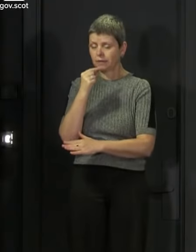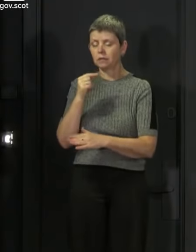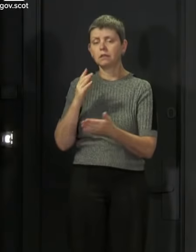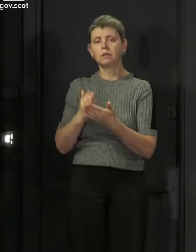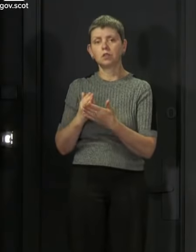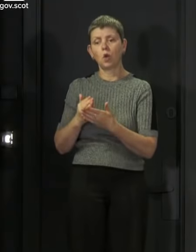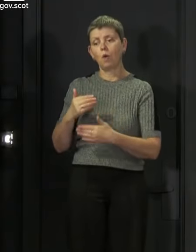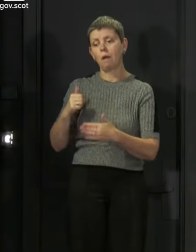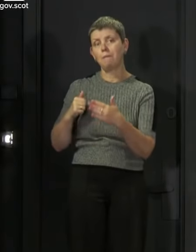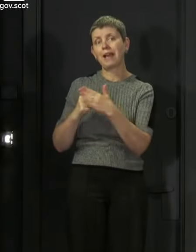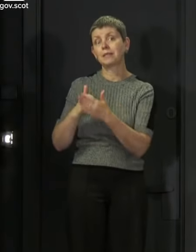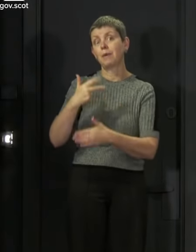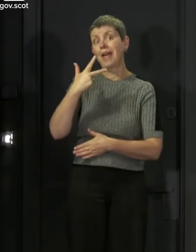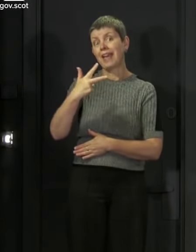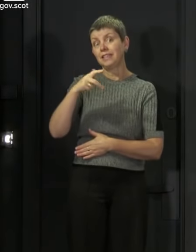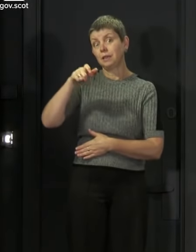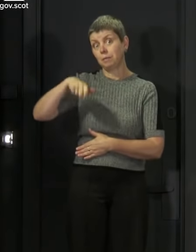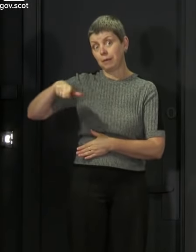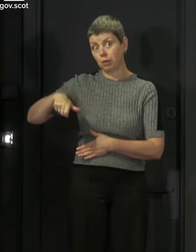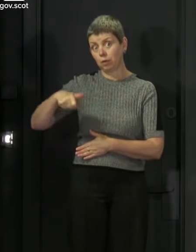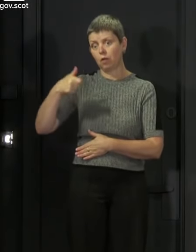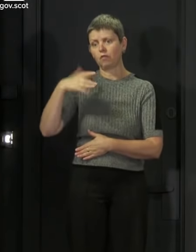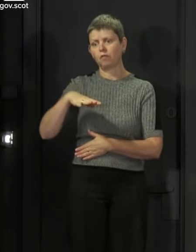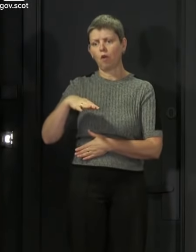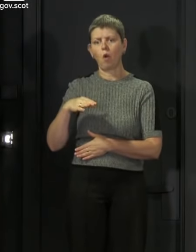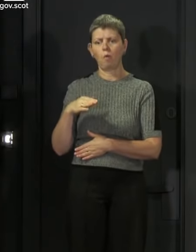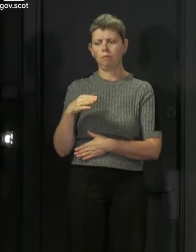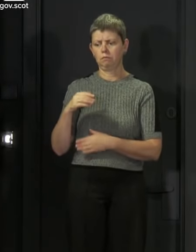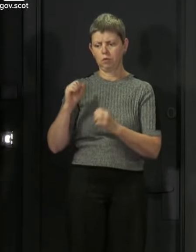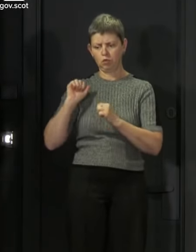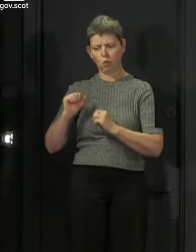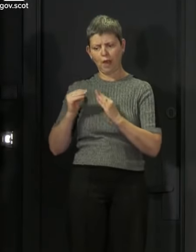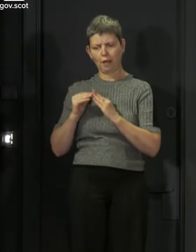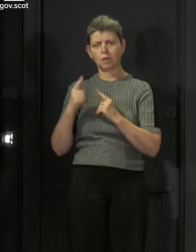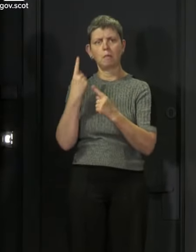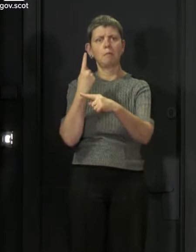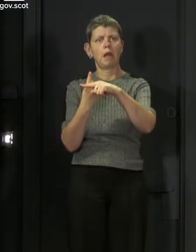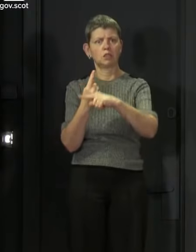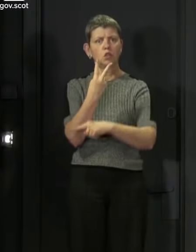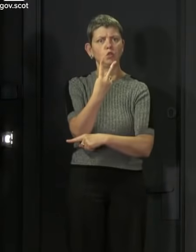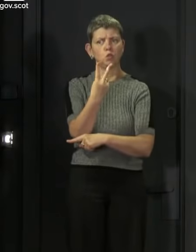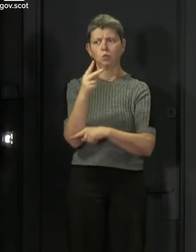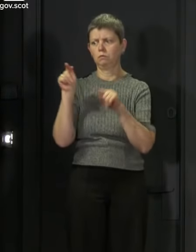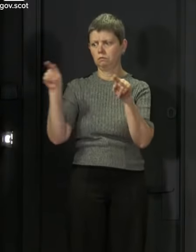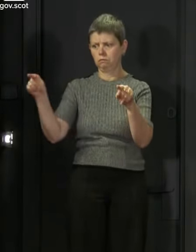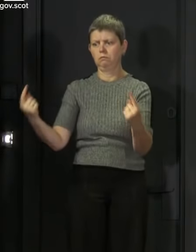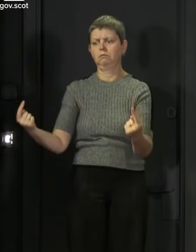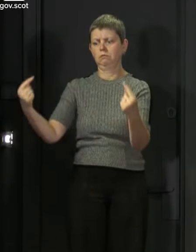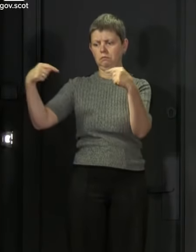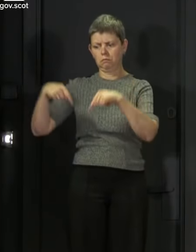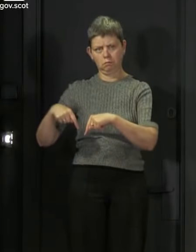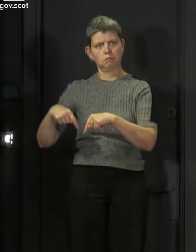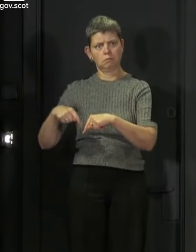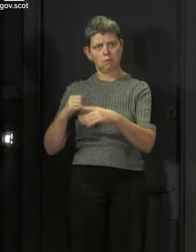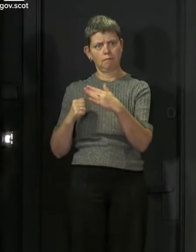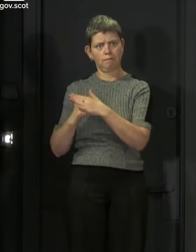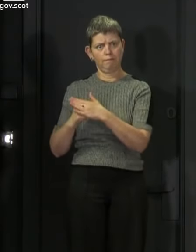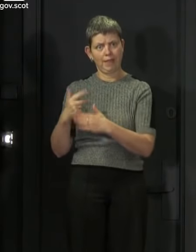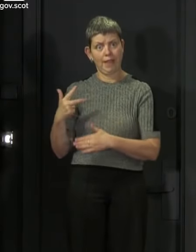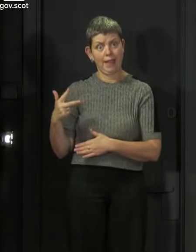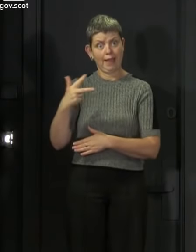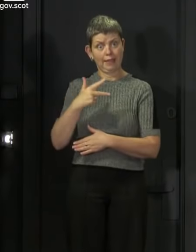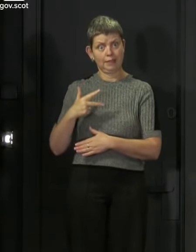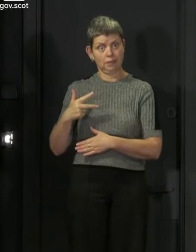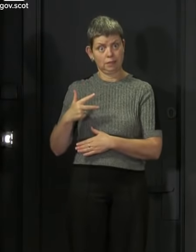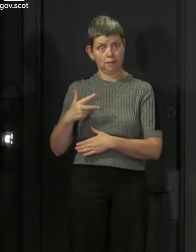of eight adults from up to three households in total. So if you're thinking of having people attend, you can invite